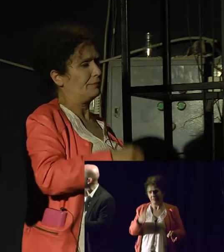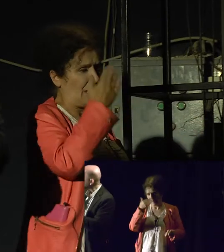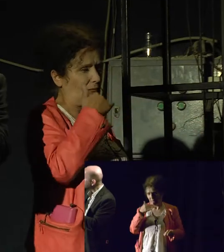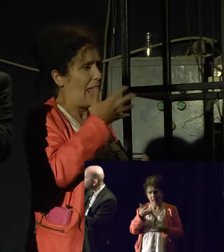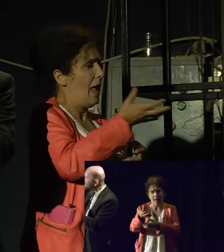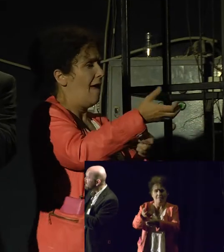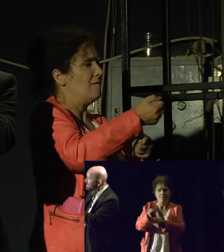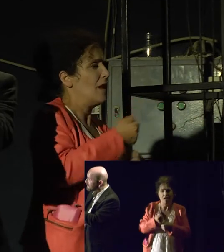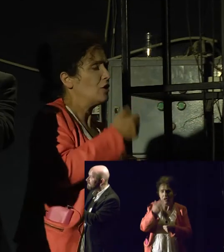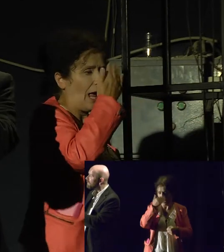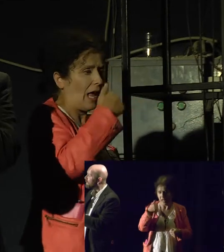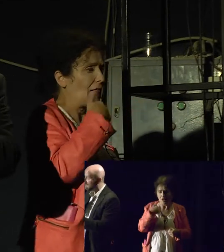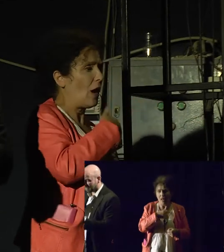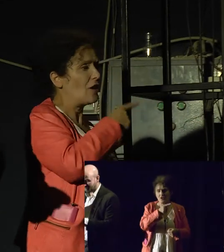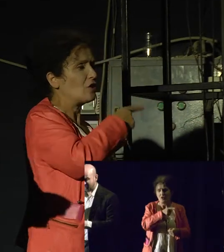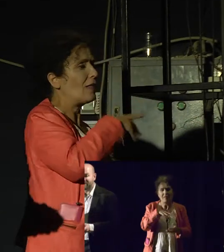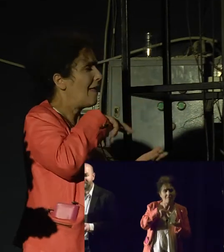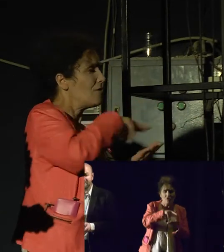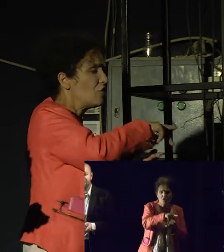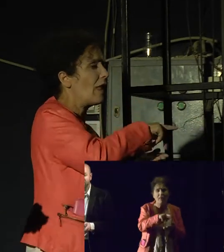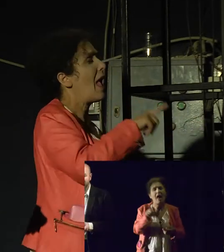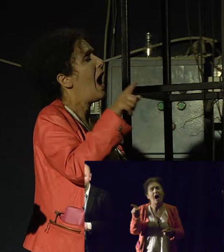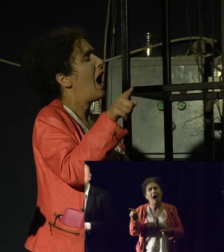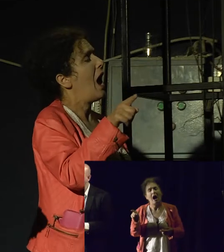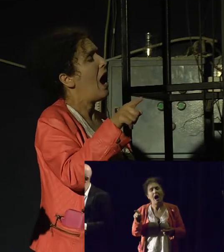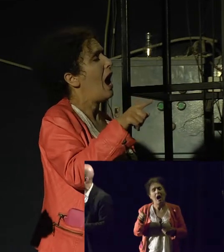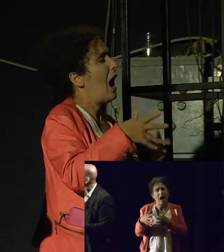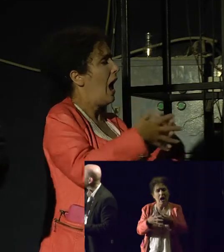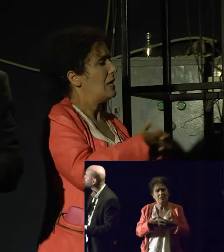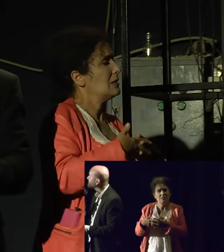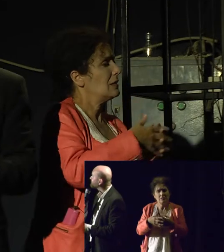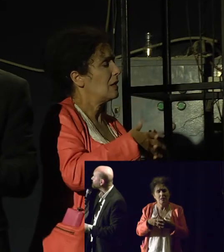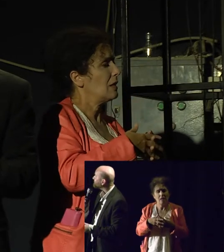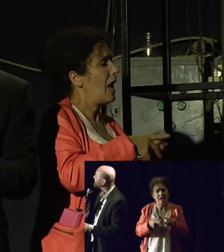And the United States can go on either direction, depending on who's in the White House.